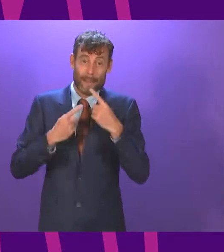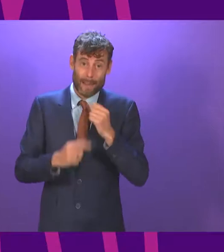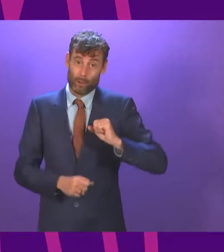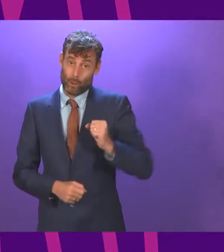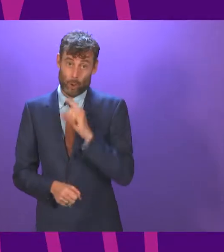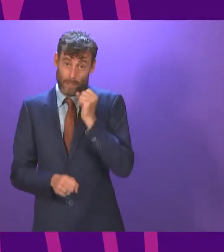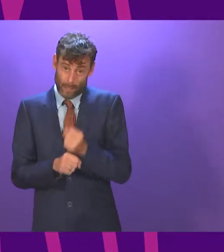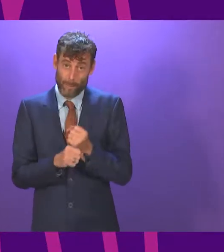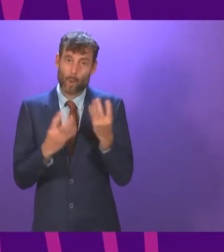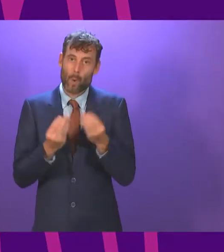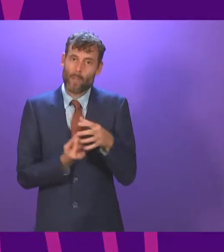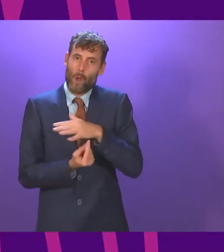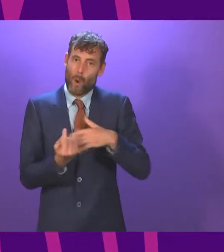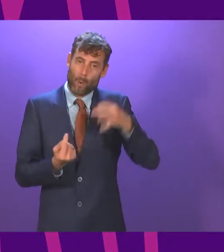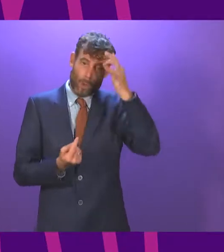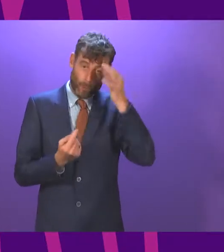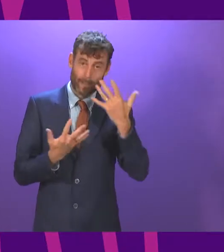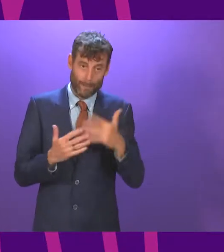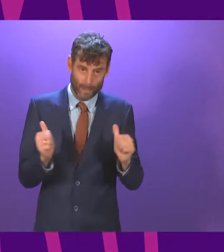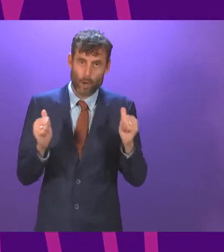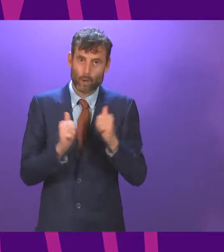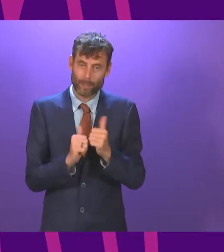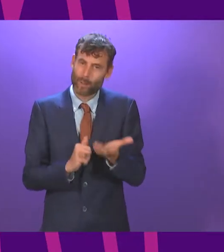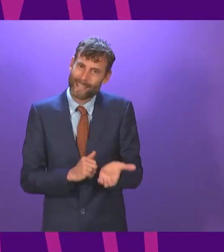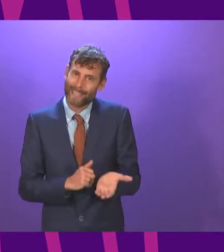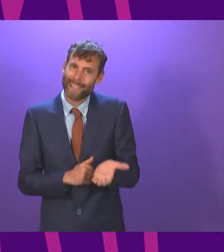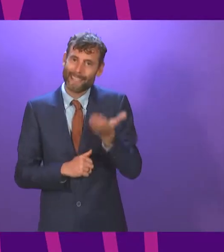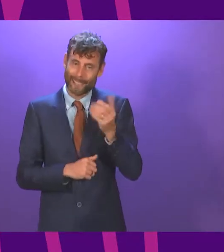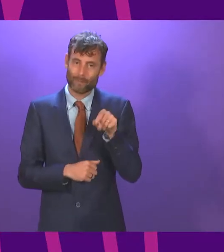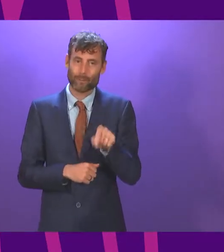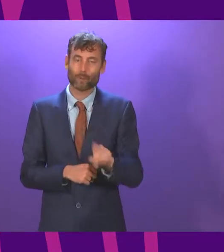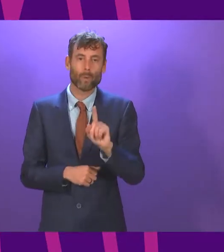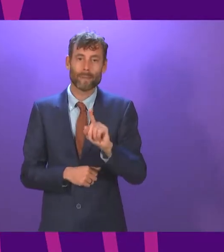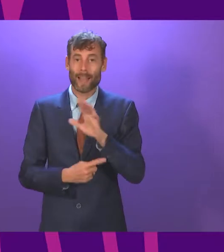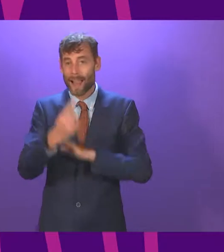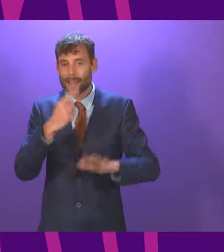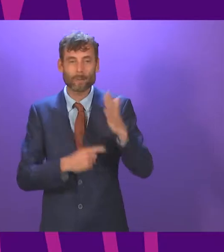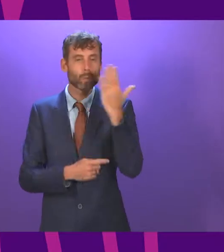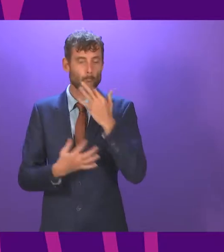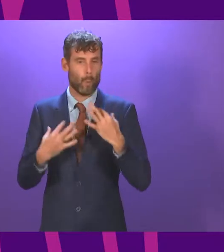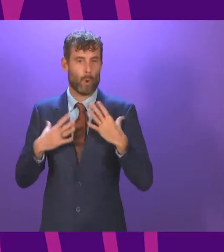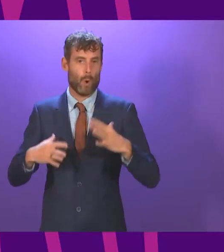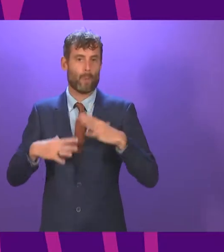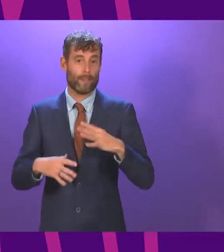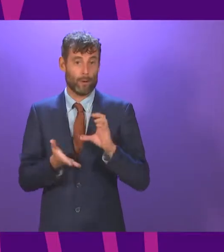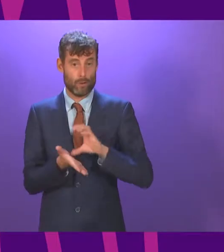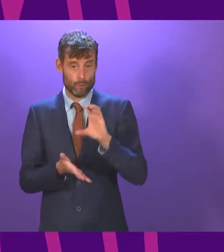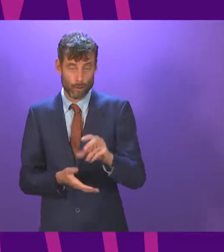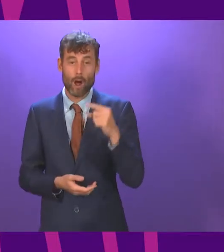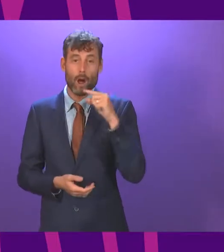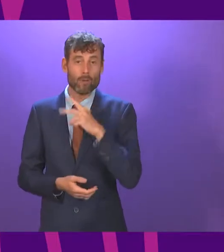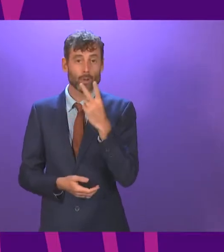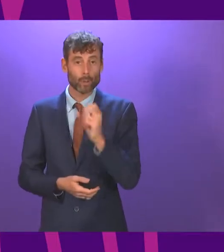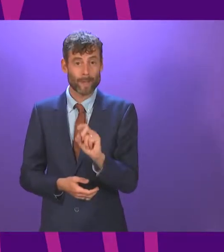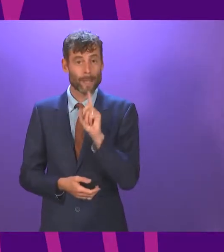authority leaders reach an agreement to increase the National School Clothing Grant to a minimum of £120 per eligible